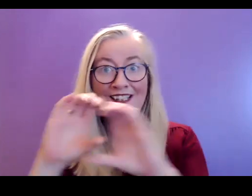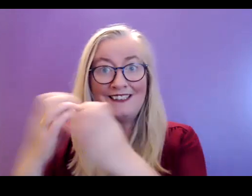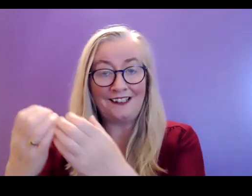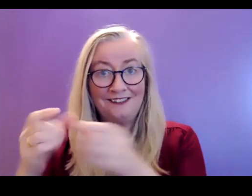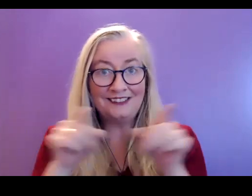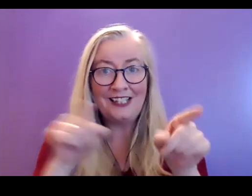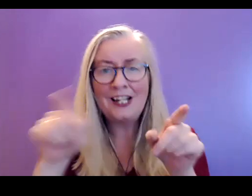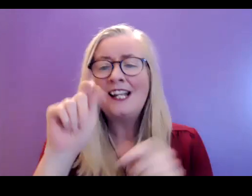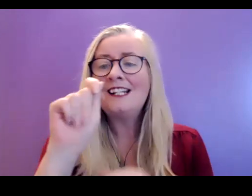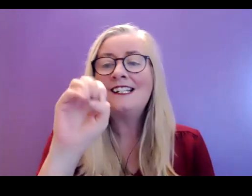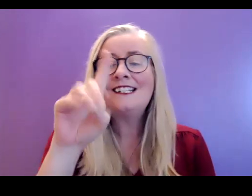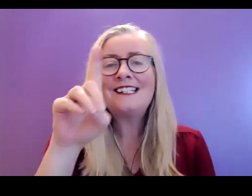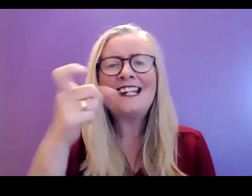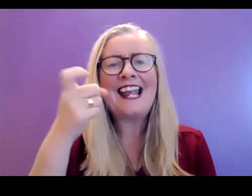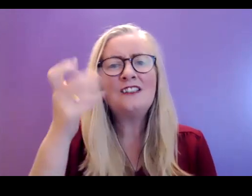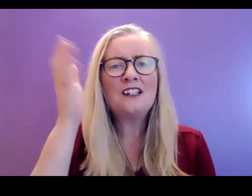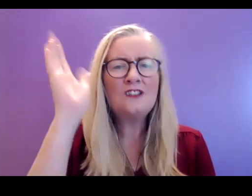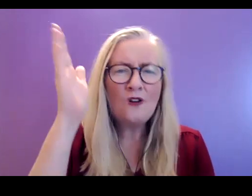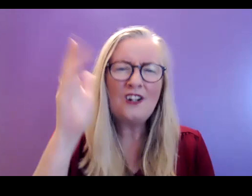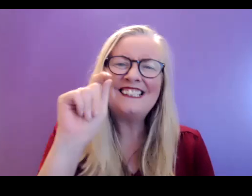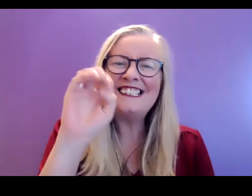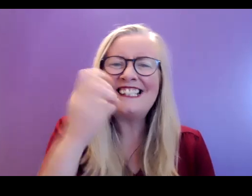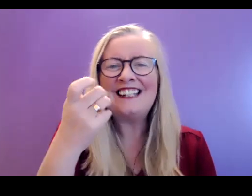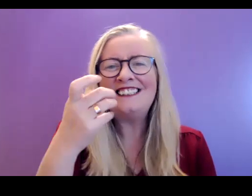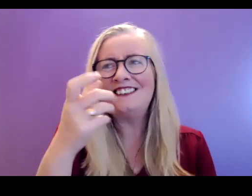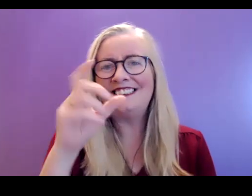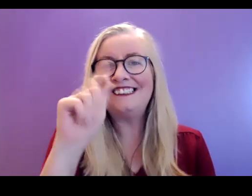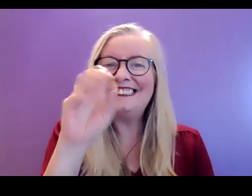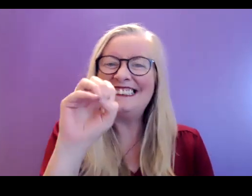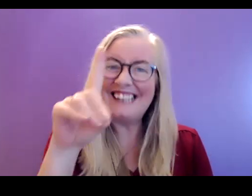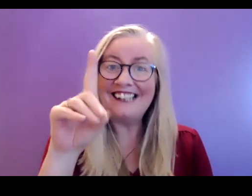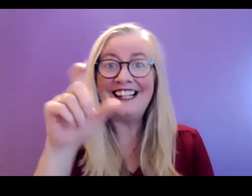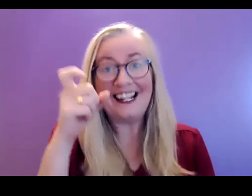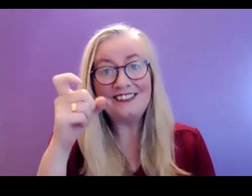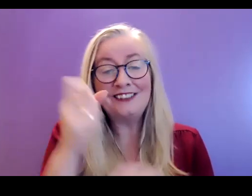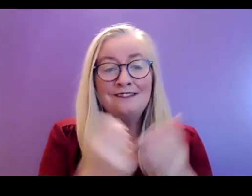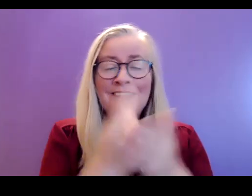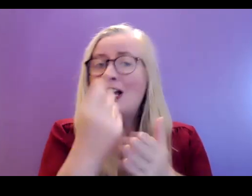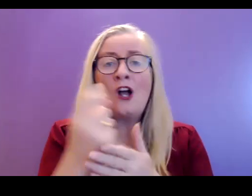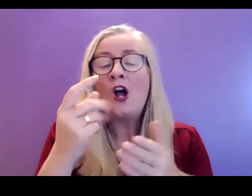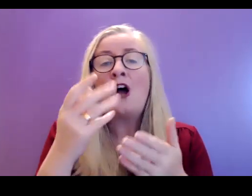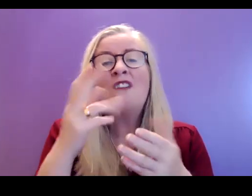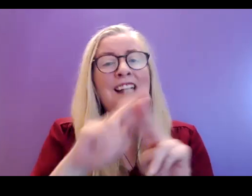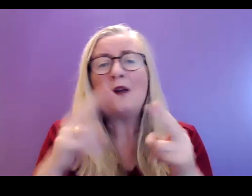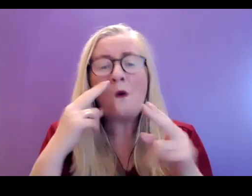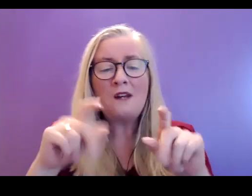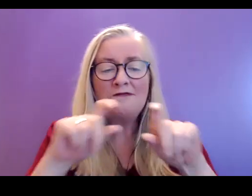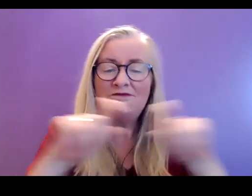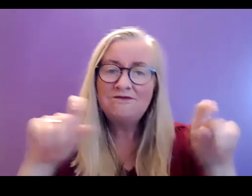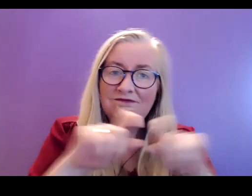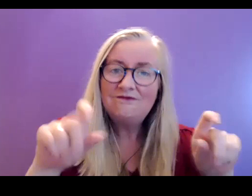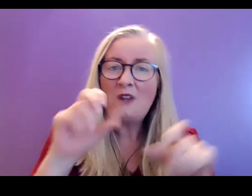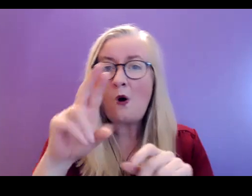TEDx talks or TEDx events aren't normally including captioning or live interpreting,